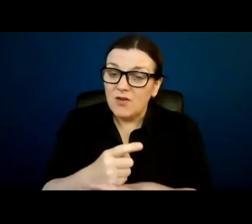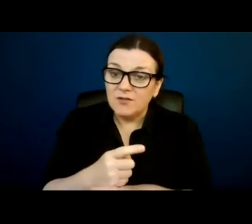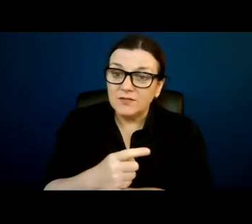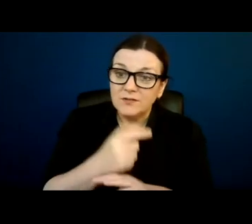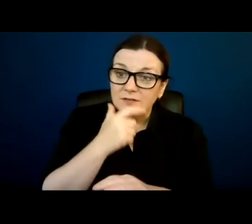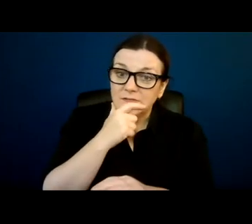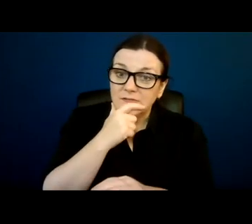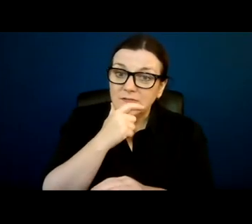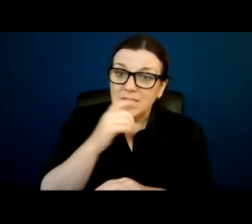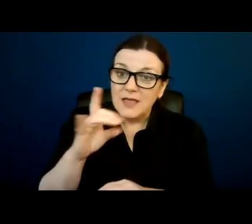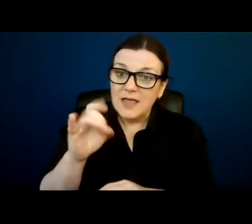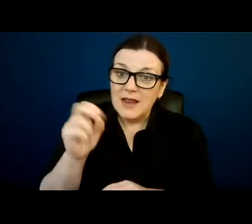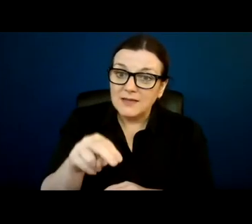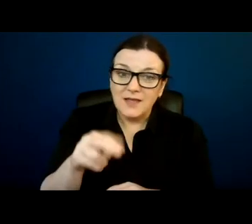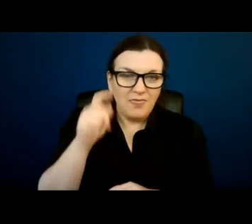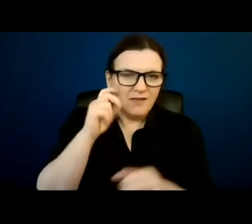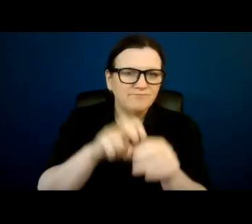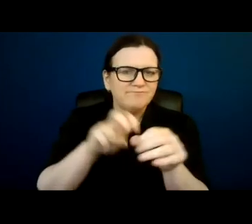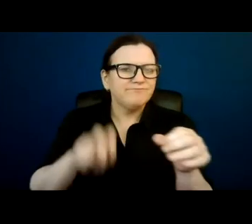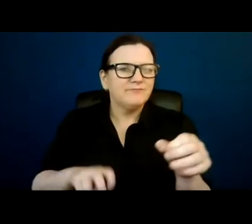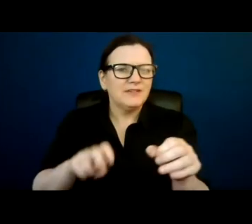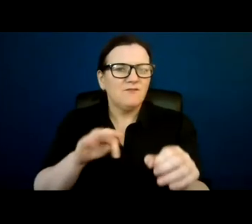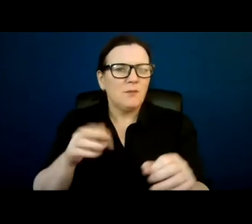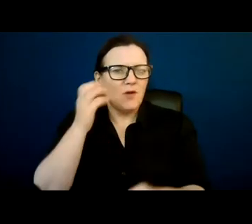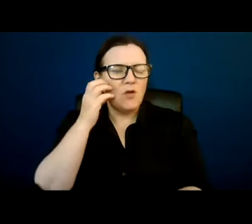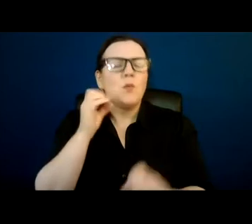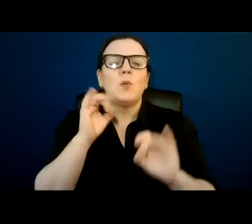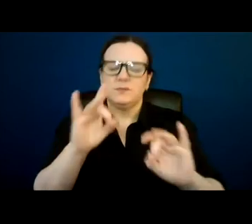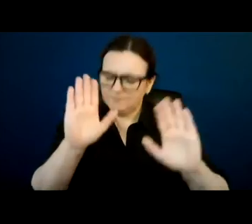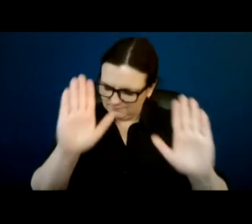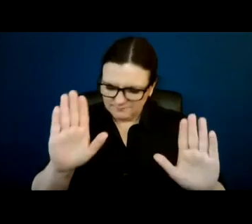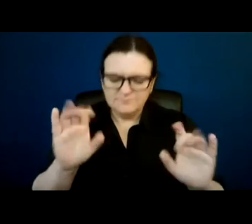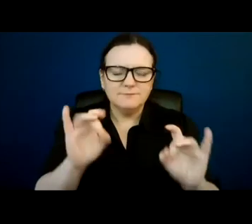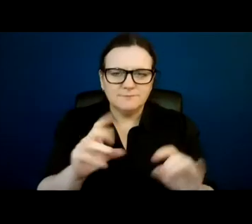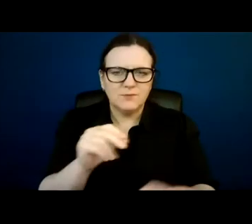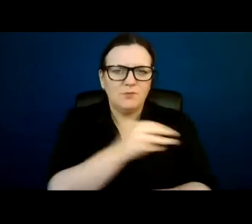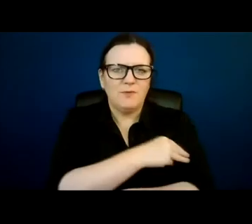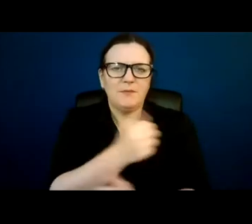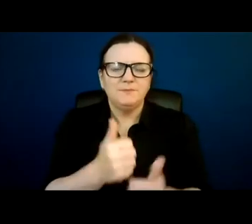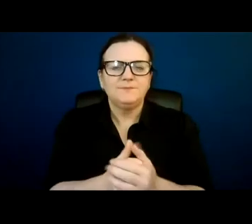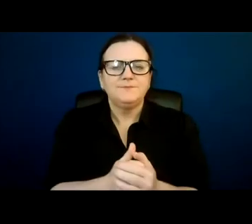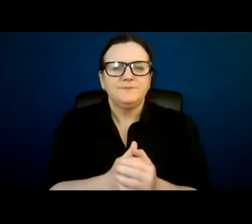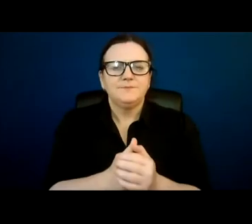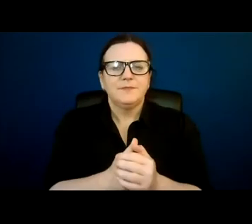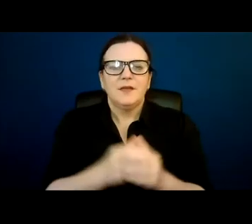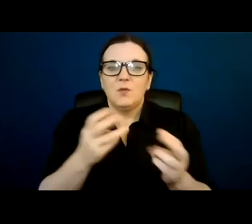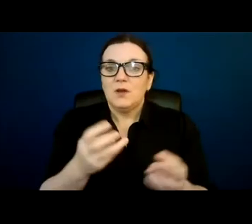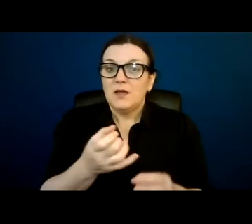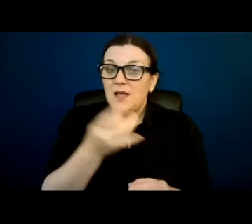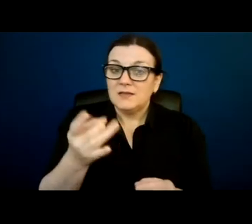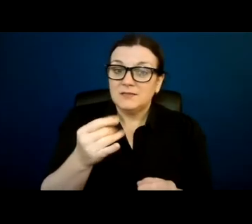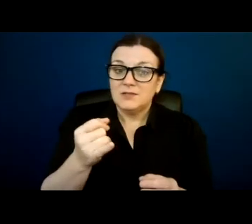Helen? Helen? Helen dropped off, I think, as well. OK, no problem. I will go to John again.